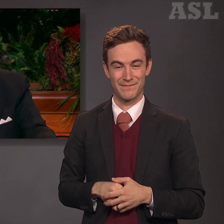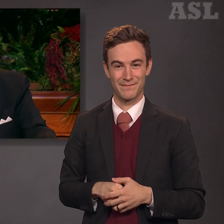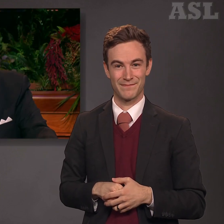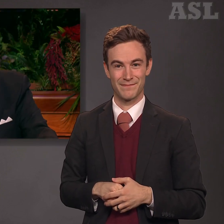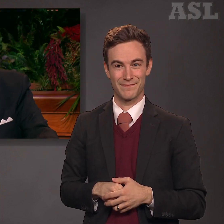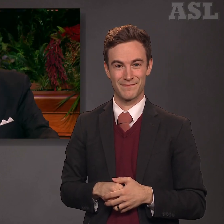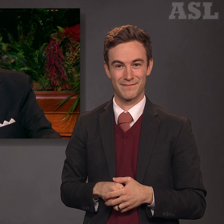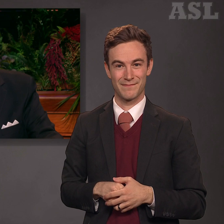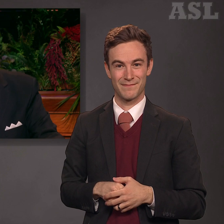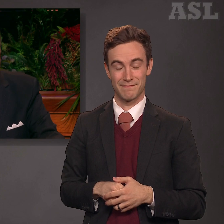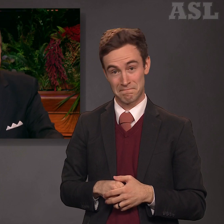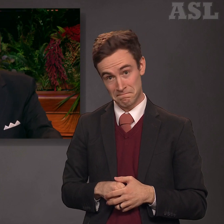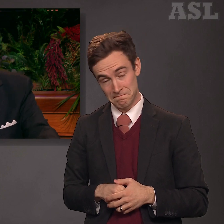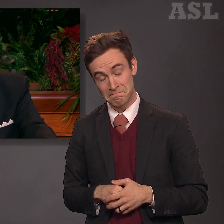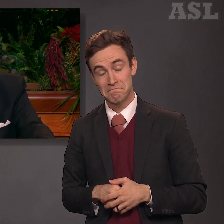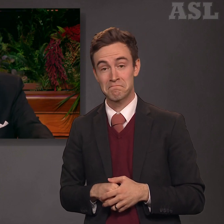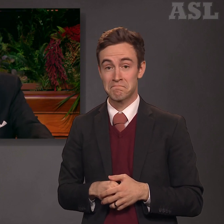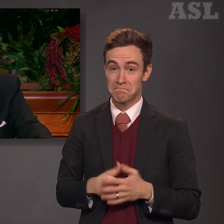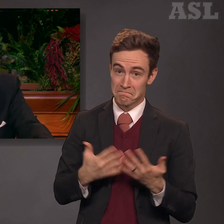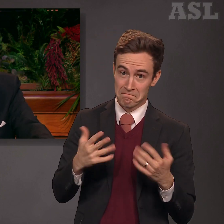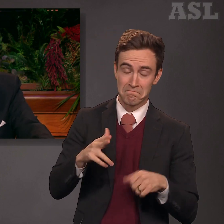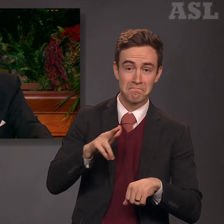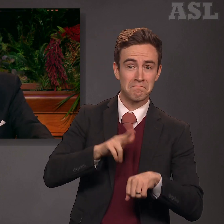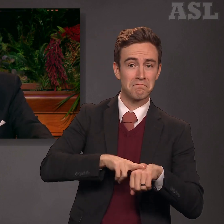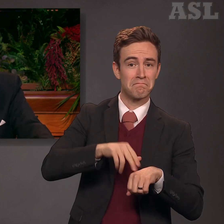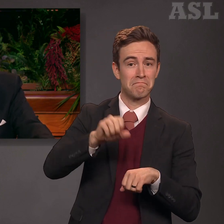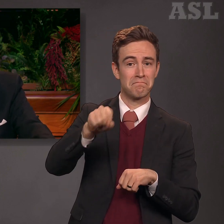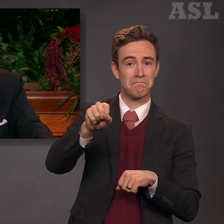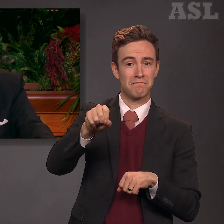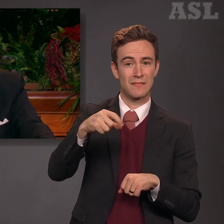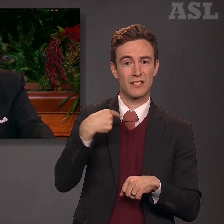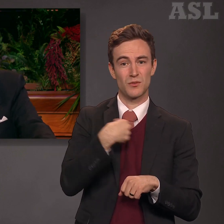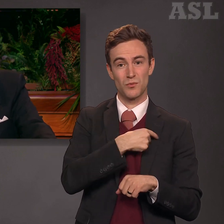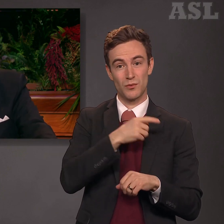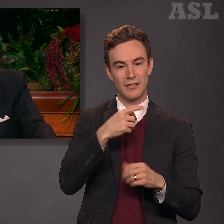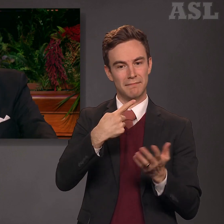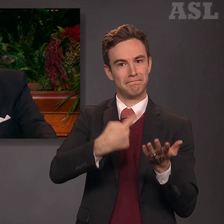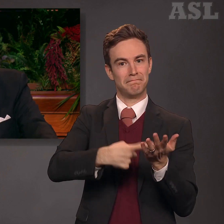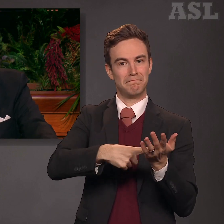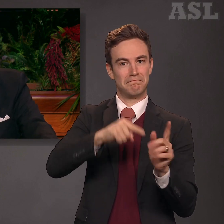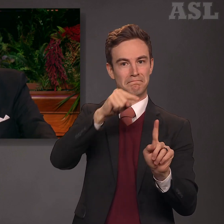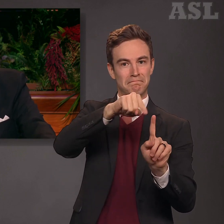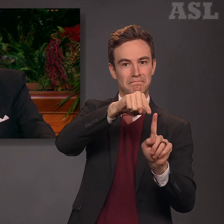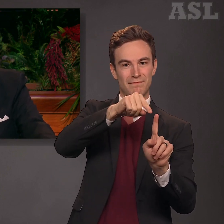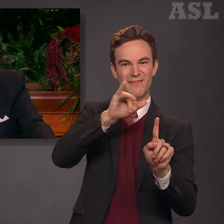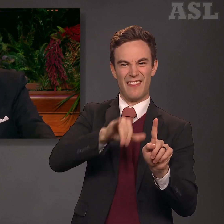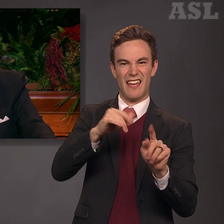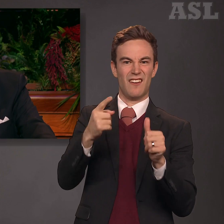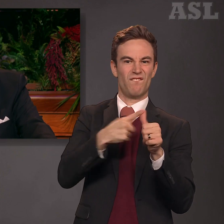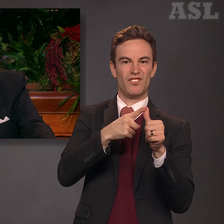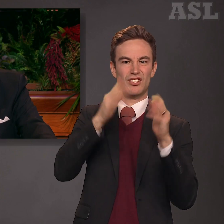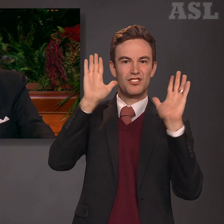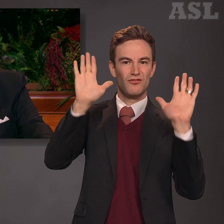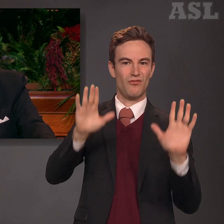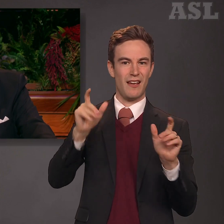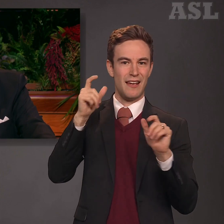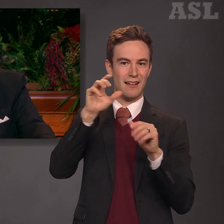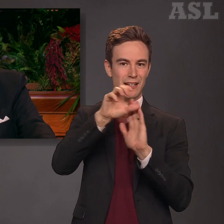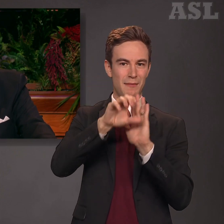Of course, we're speaking here of the first great commandment given to the human family. To